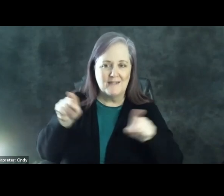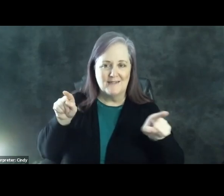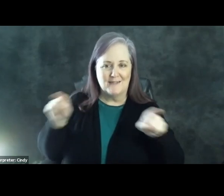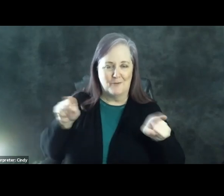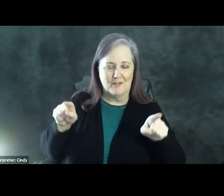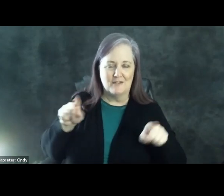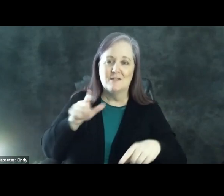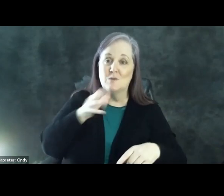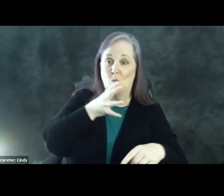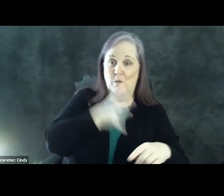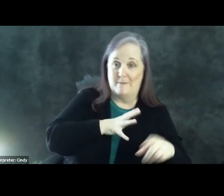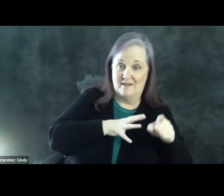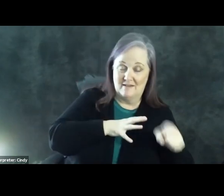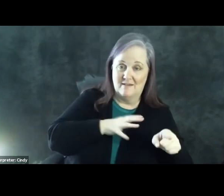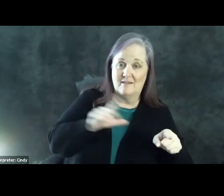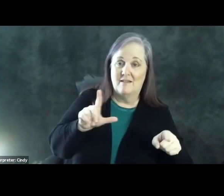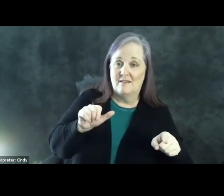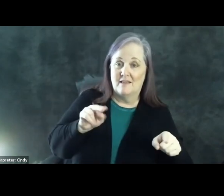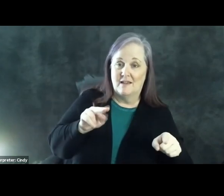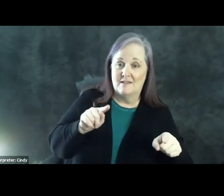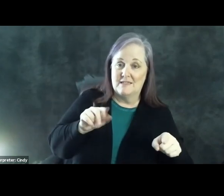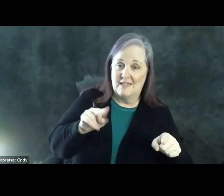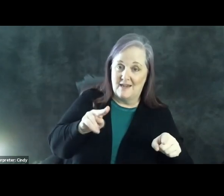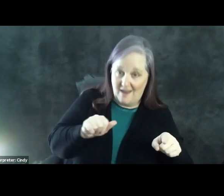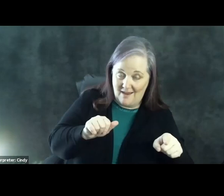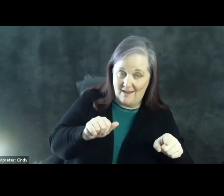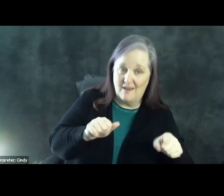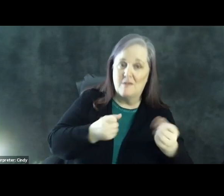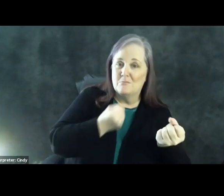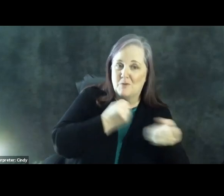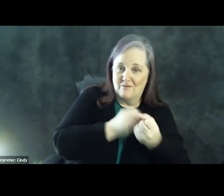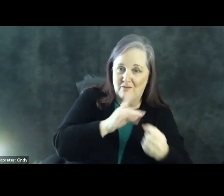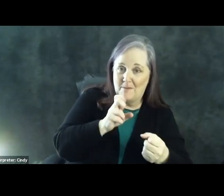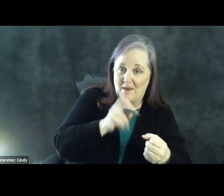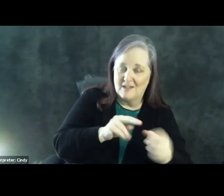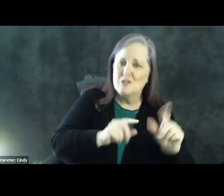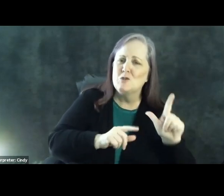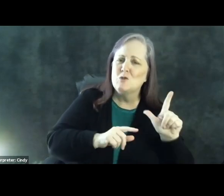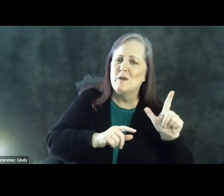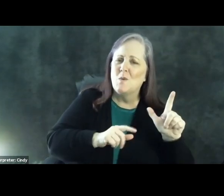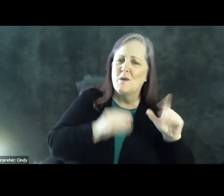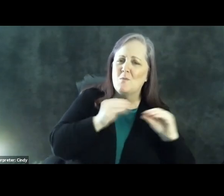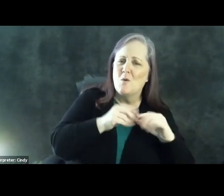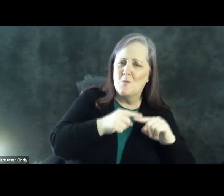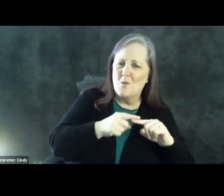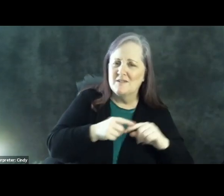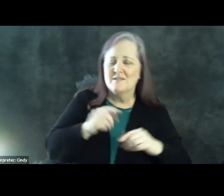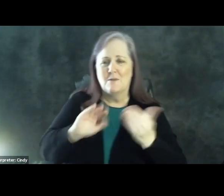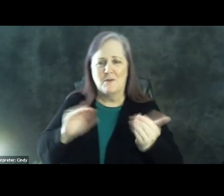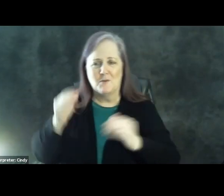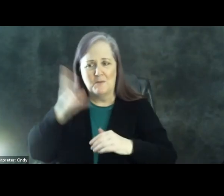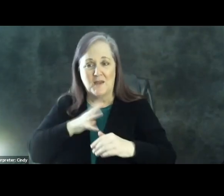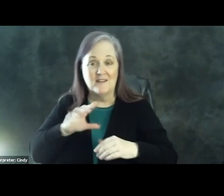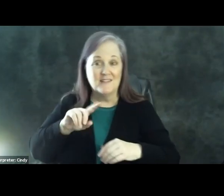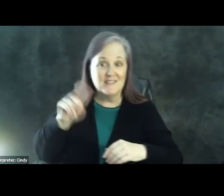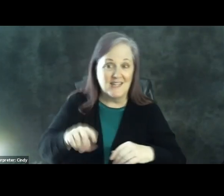Latina women prefer Biden by 21 points more than men. In Texas, there's a 17 point difference.